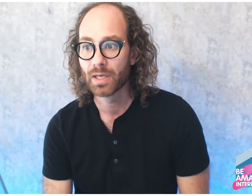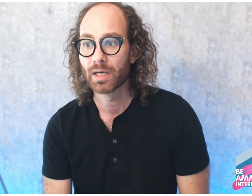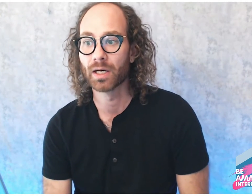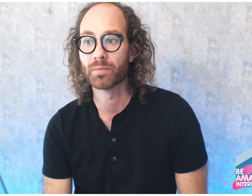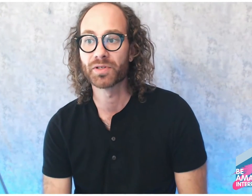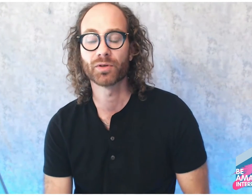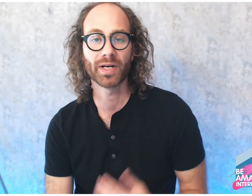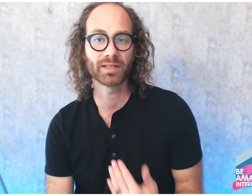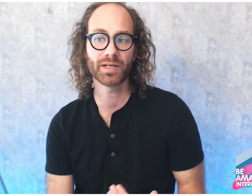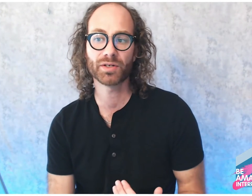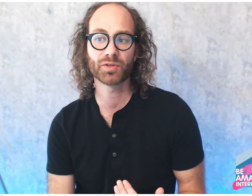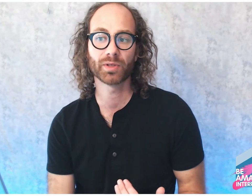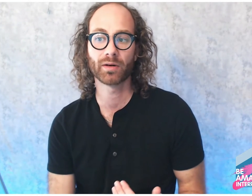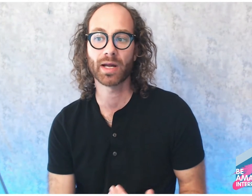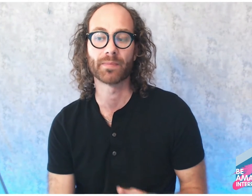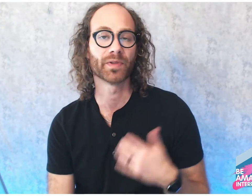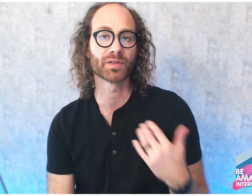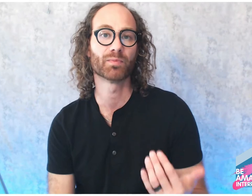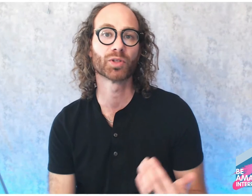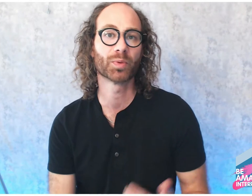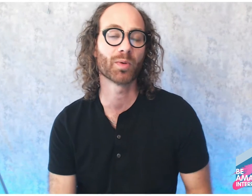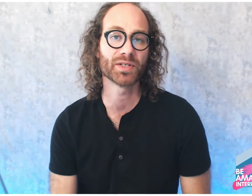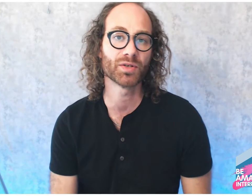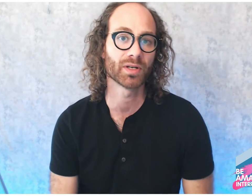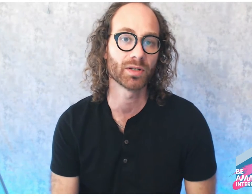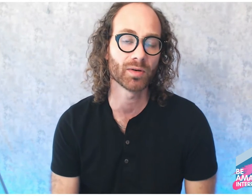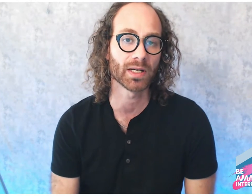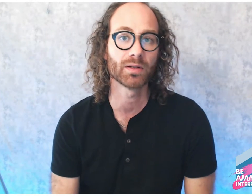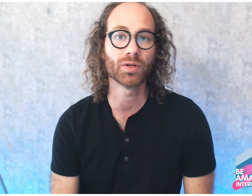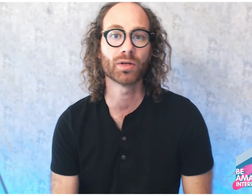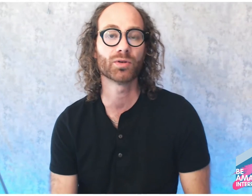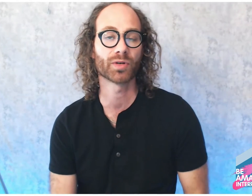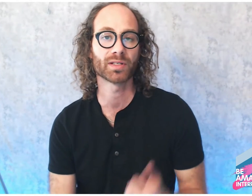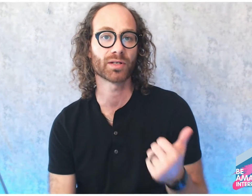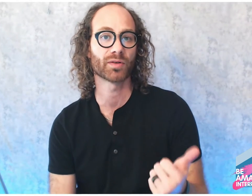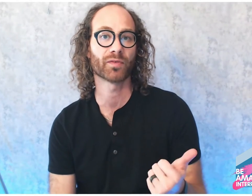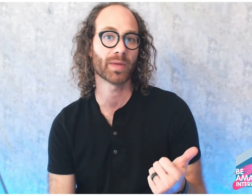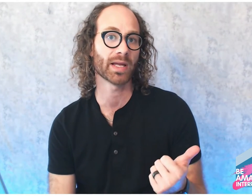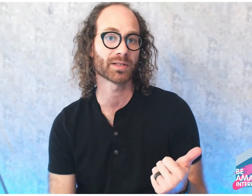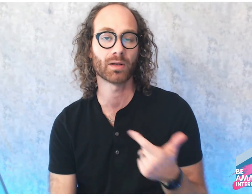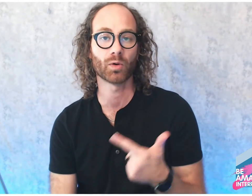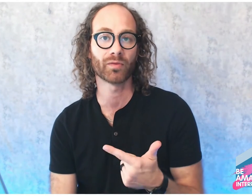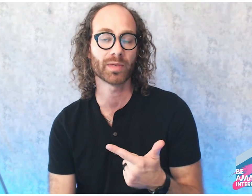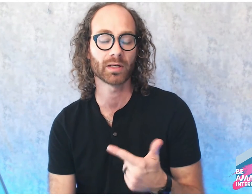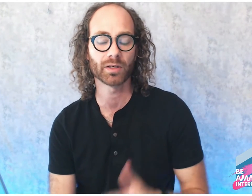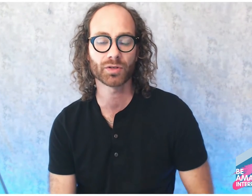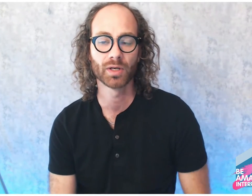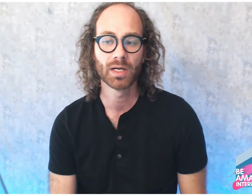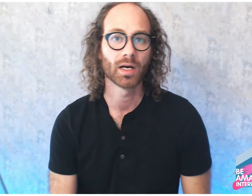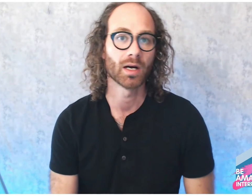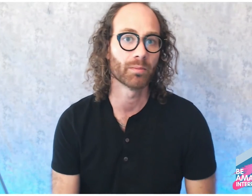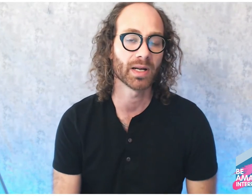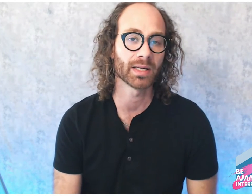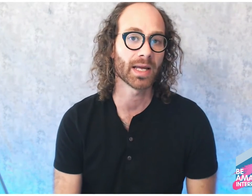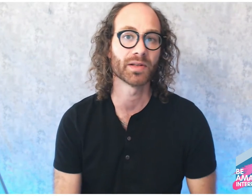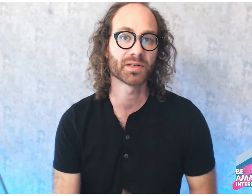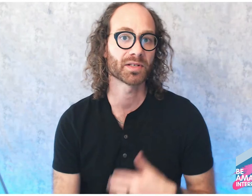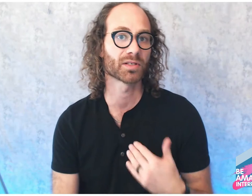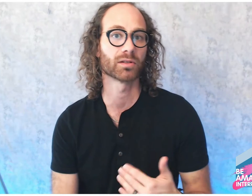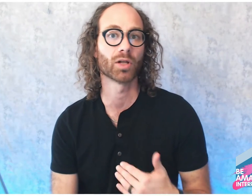So translation is really great. There's multiple ways you can do it. You can do translation from ASL or from English, but again, this is a slow and